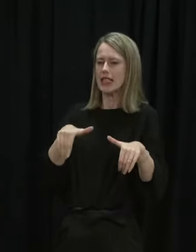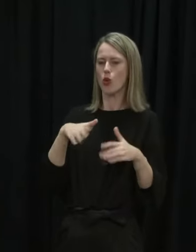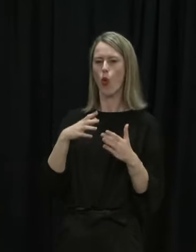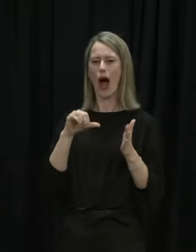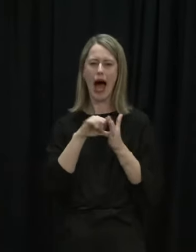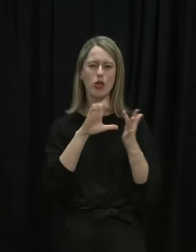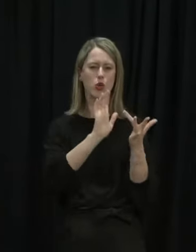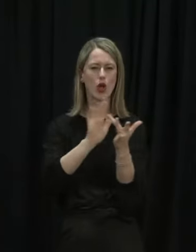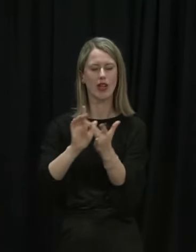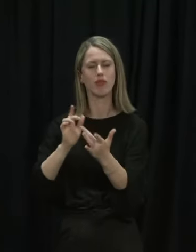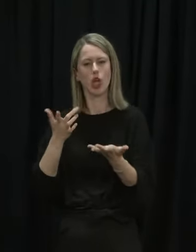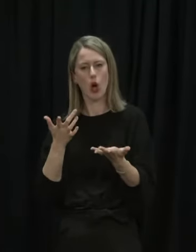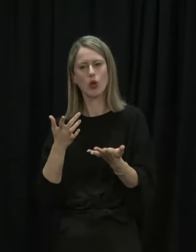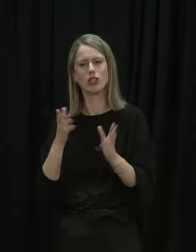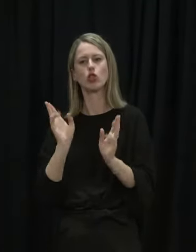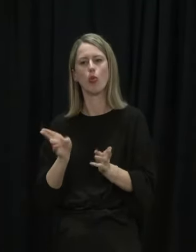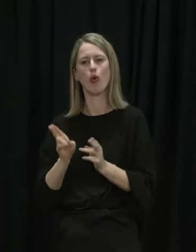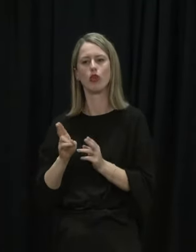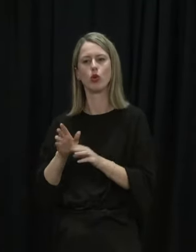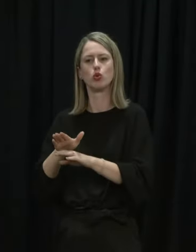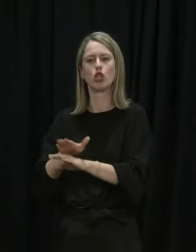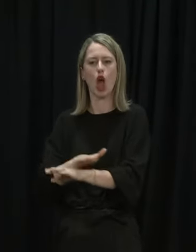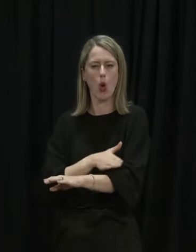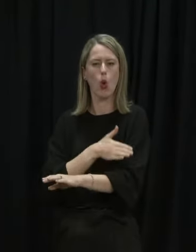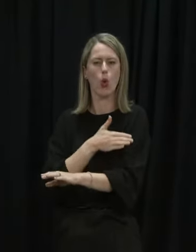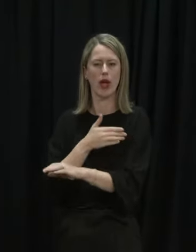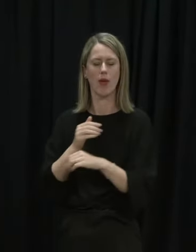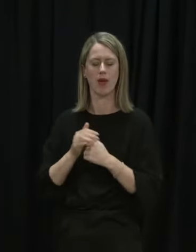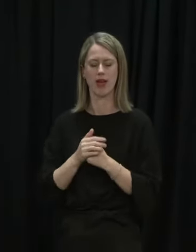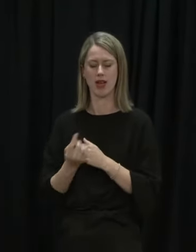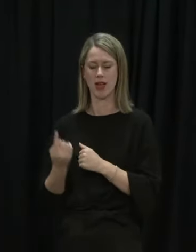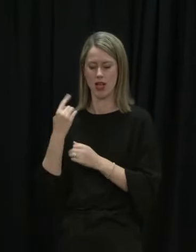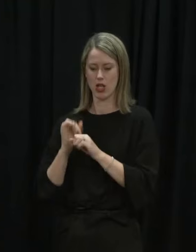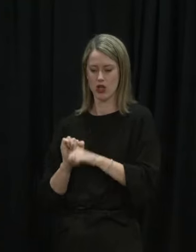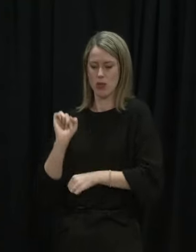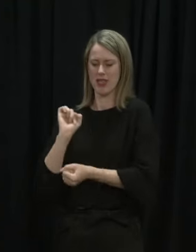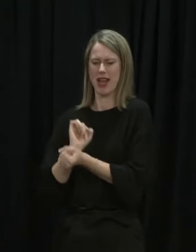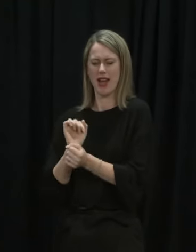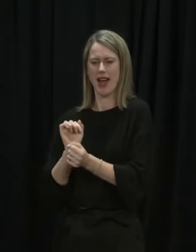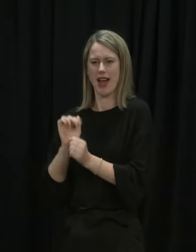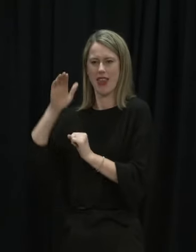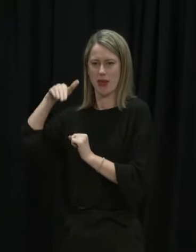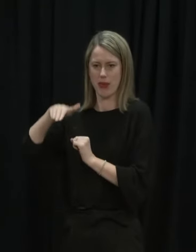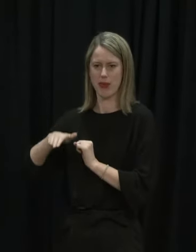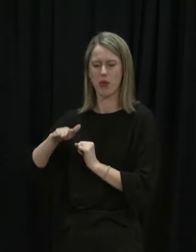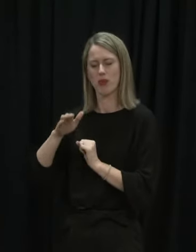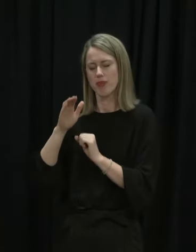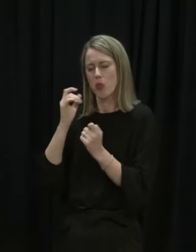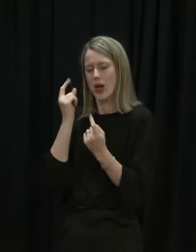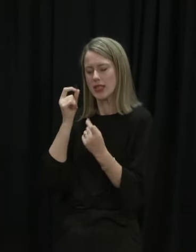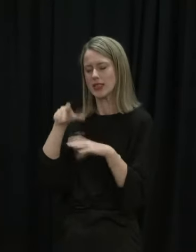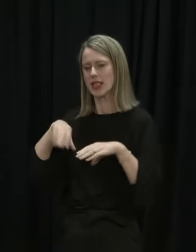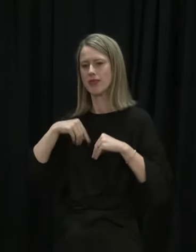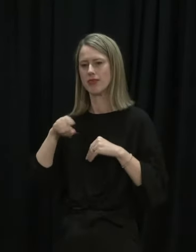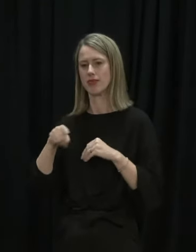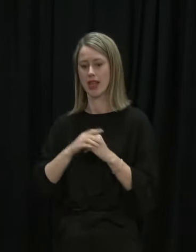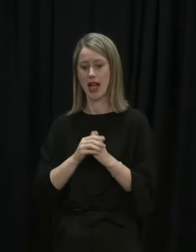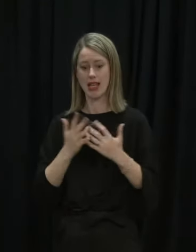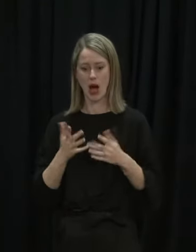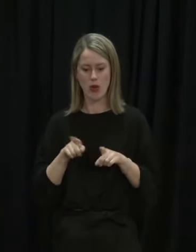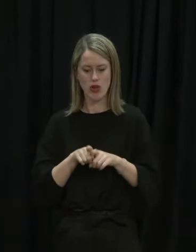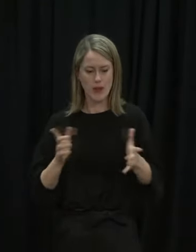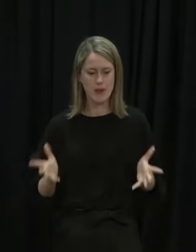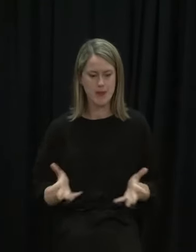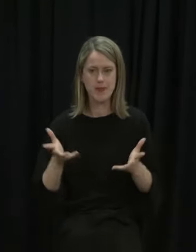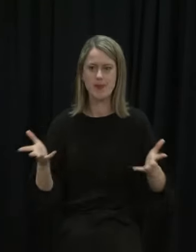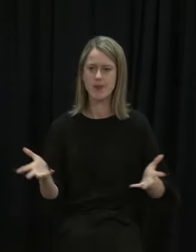a huge surprise in the absence of a major effort like Super Saturday that it will sit around there. We are now applying all the resources we can to